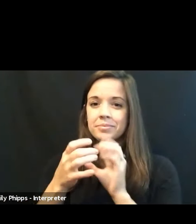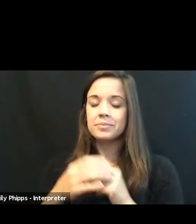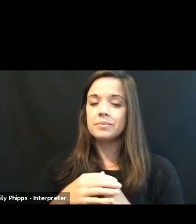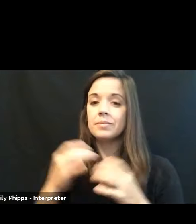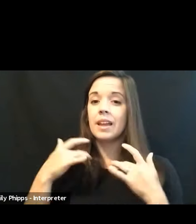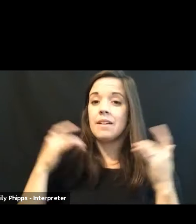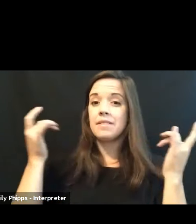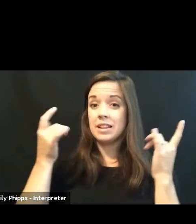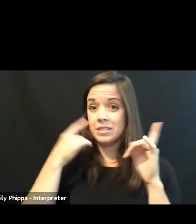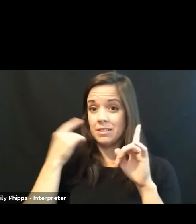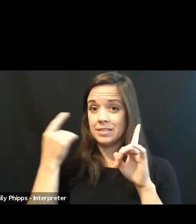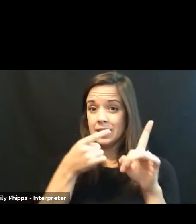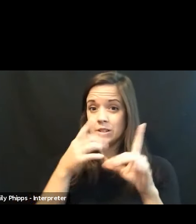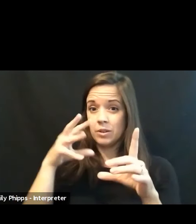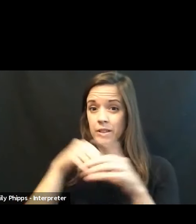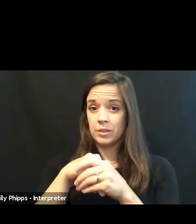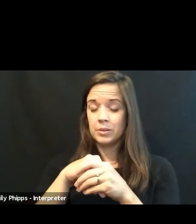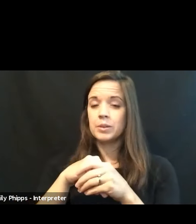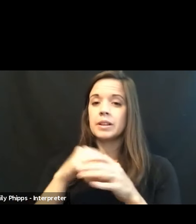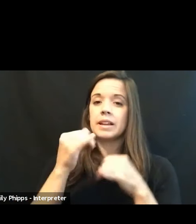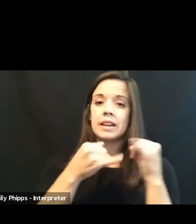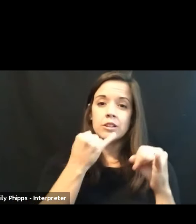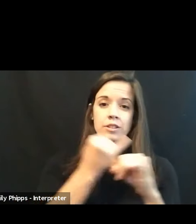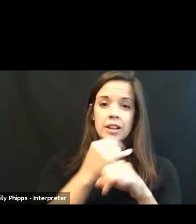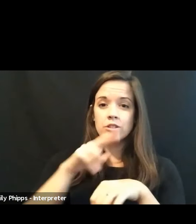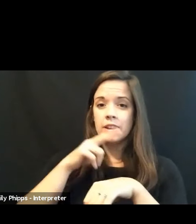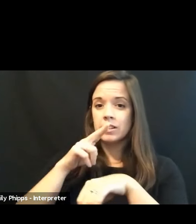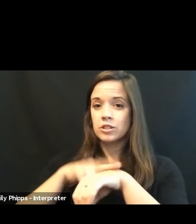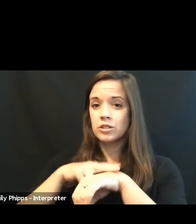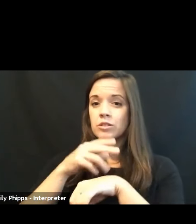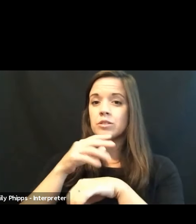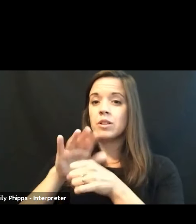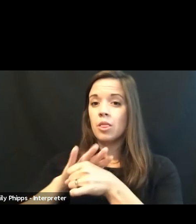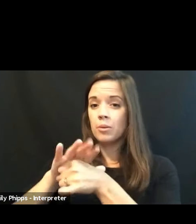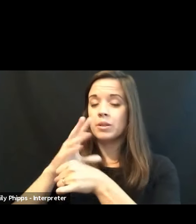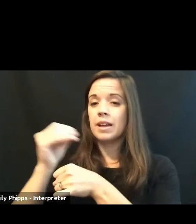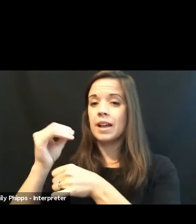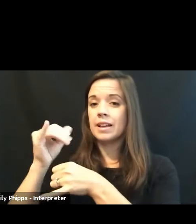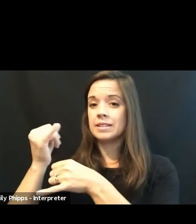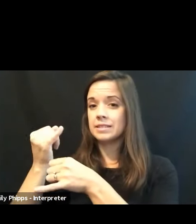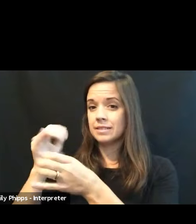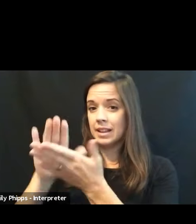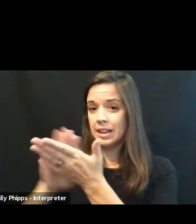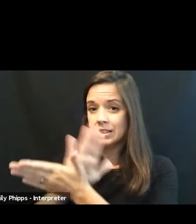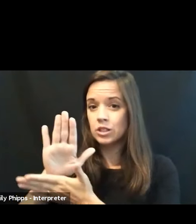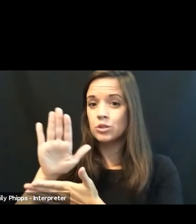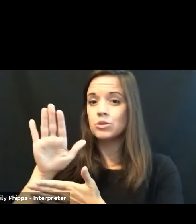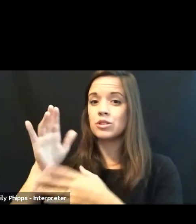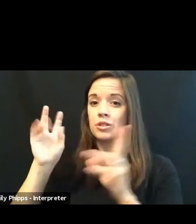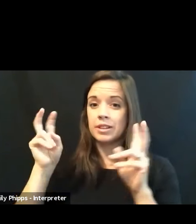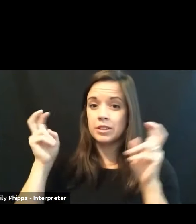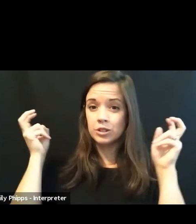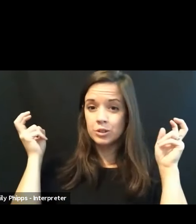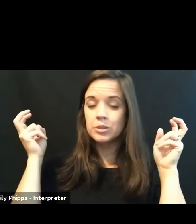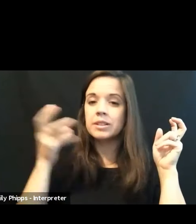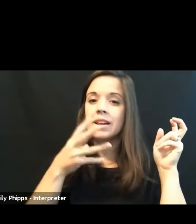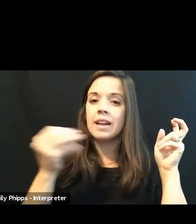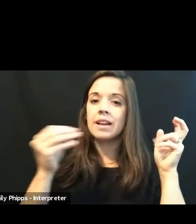are intended to include vital international, national, local, and institutional issues, as well as